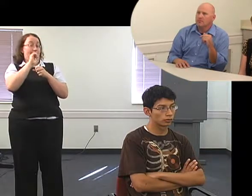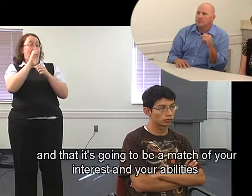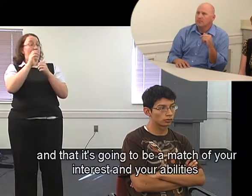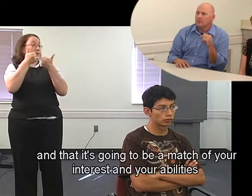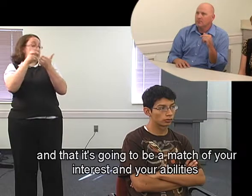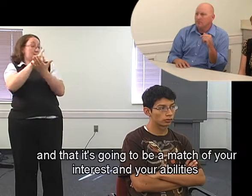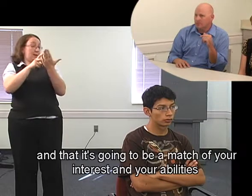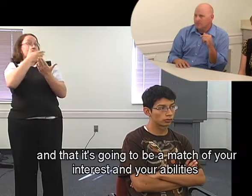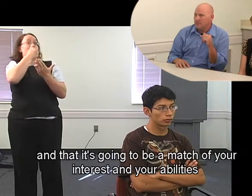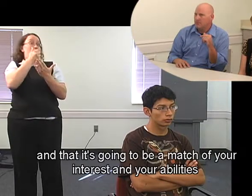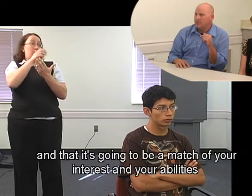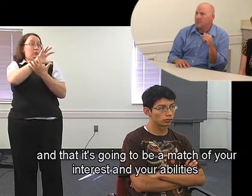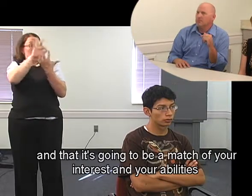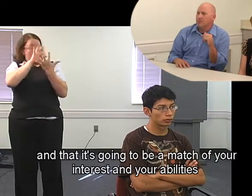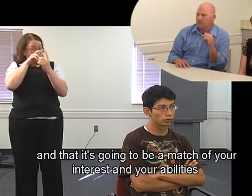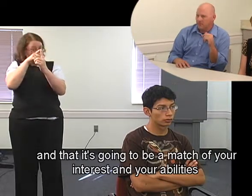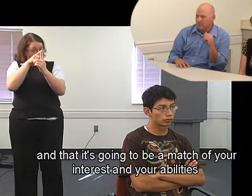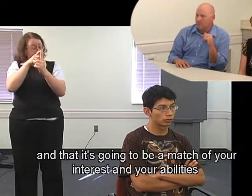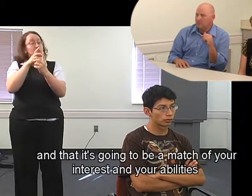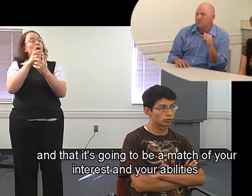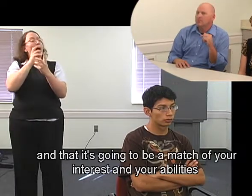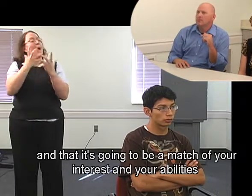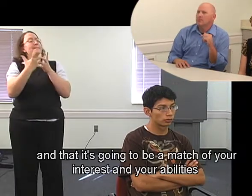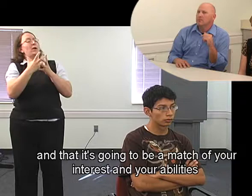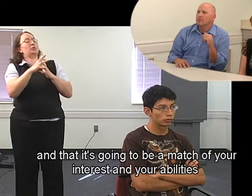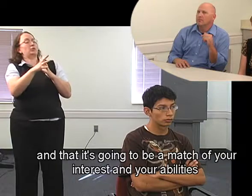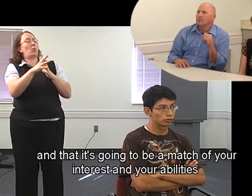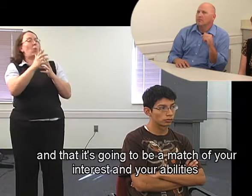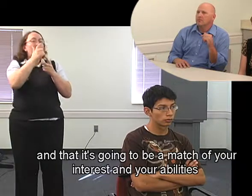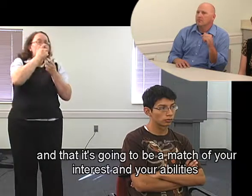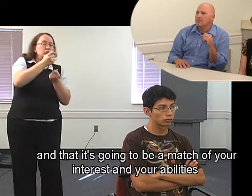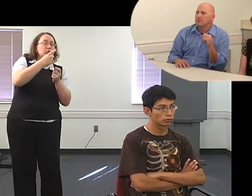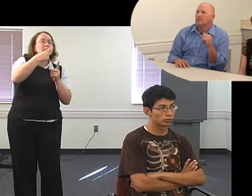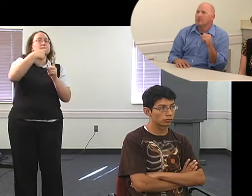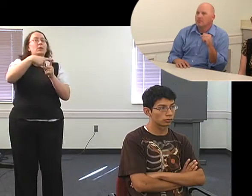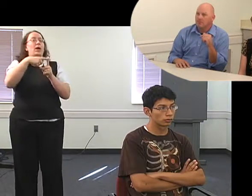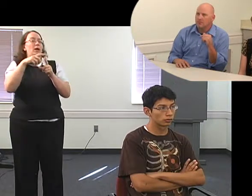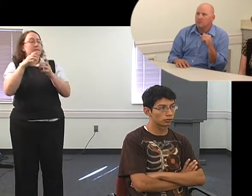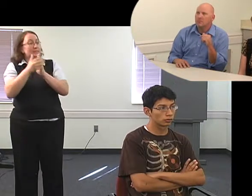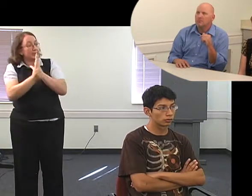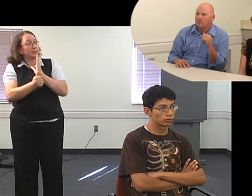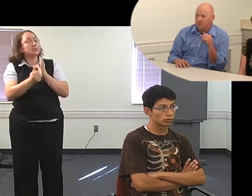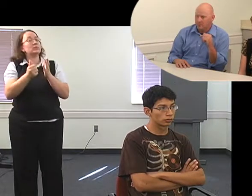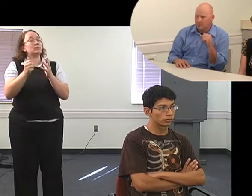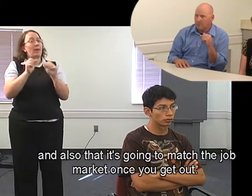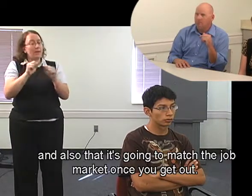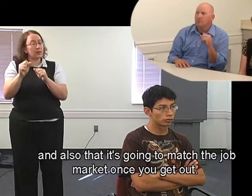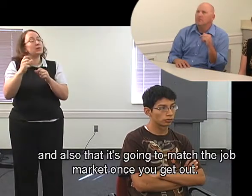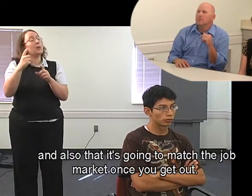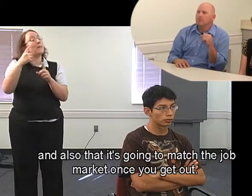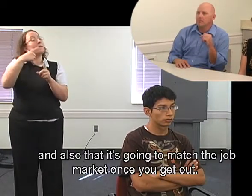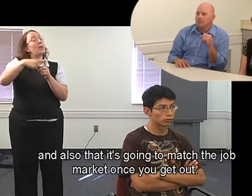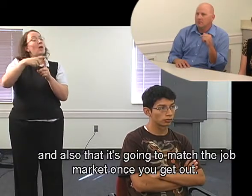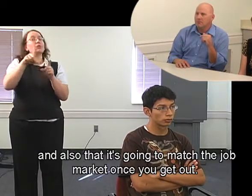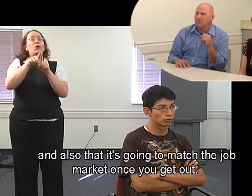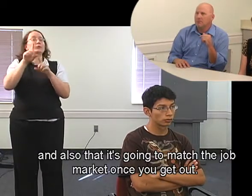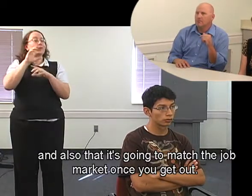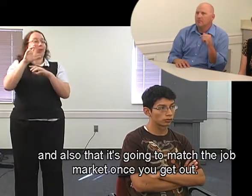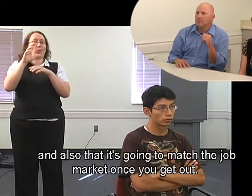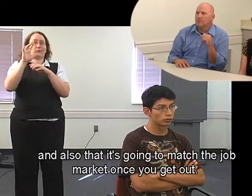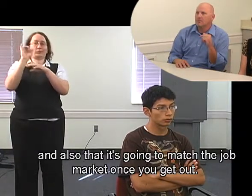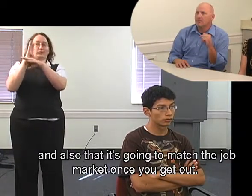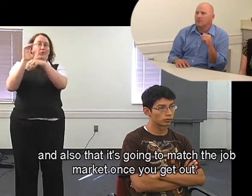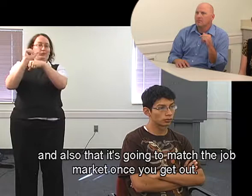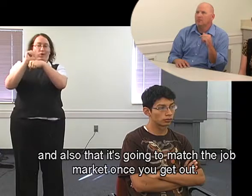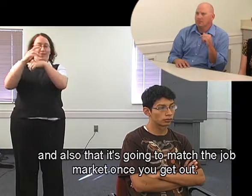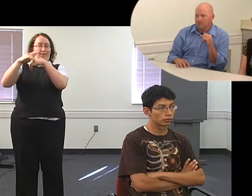and that it's going to be a match of your interests and your abilities and also that it's going to match the job market once you